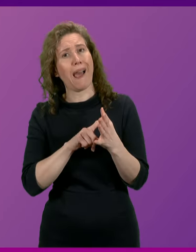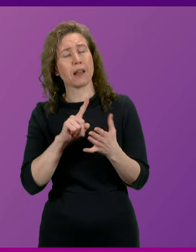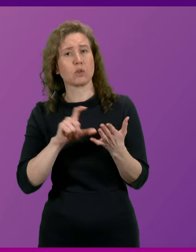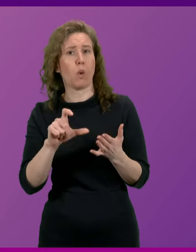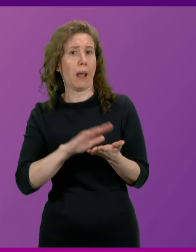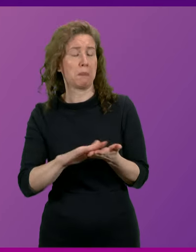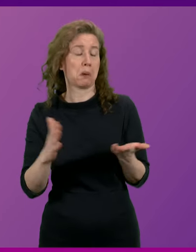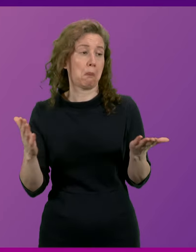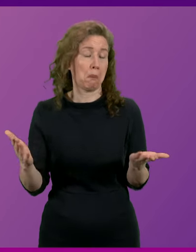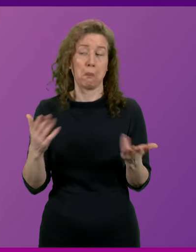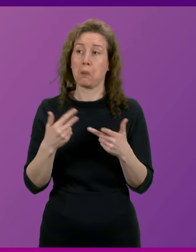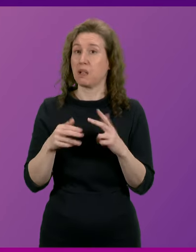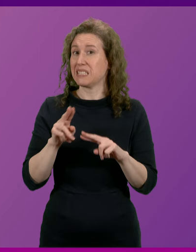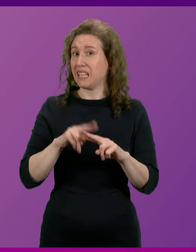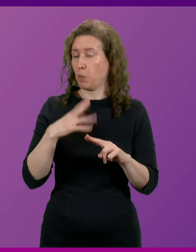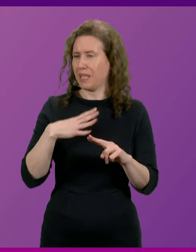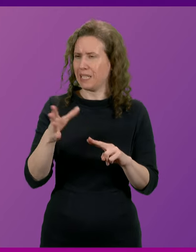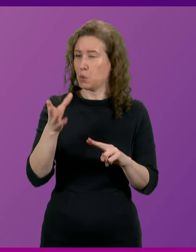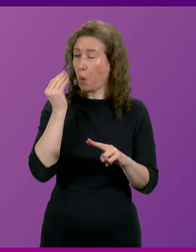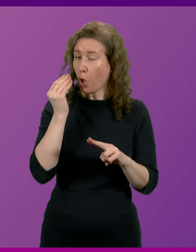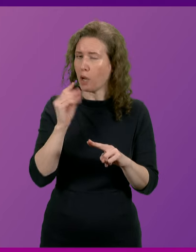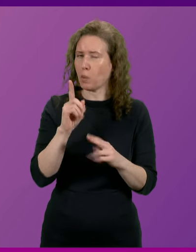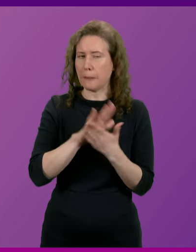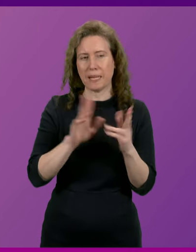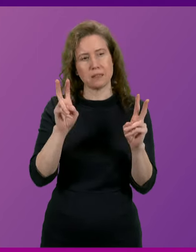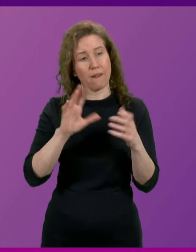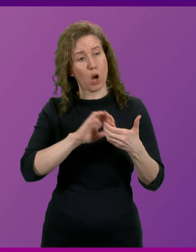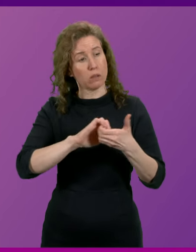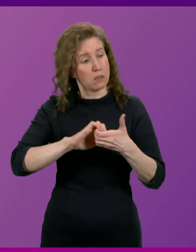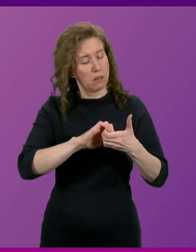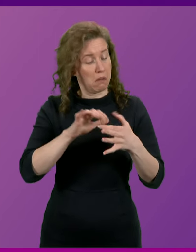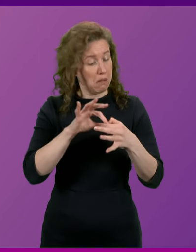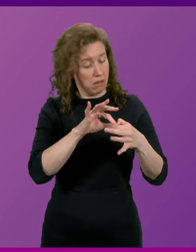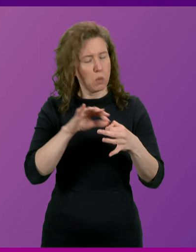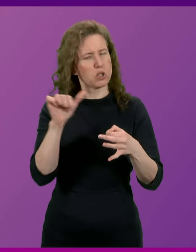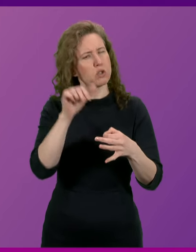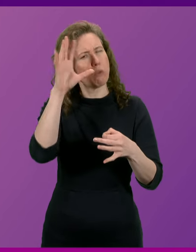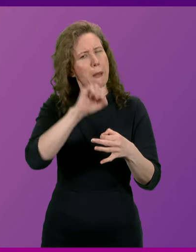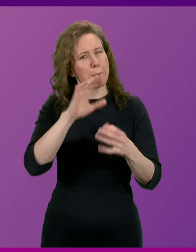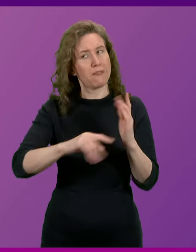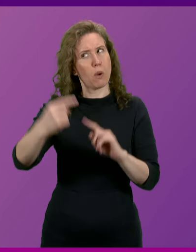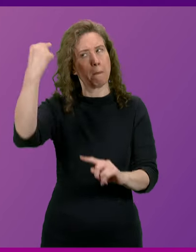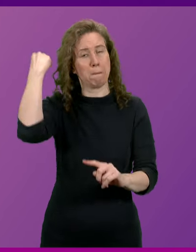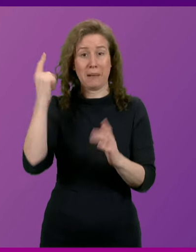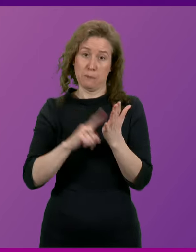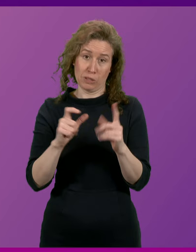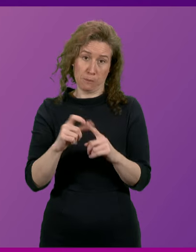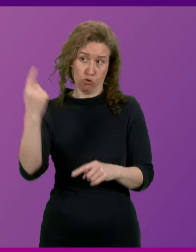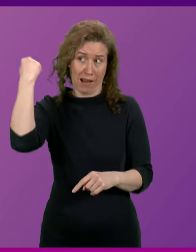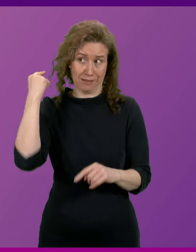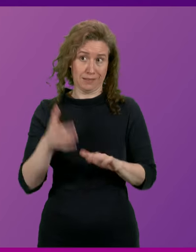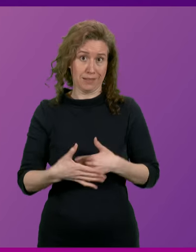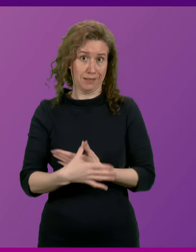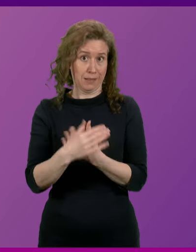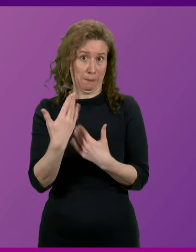Because if there is a lesson in relation to coalitions and cooperation agreements, we should probably remember the lesson of the Liberal Democrats, Presiding